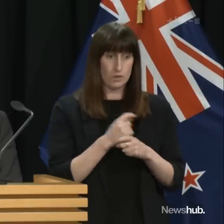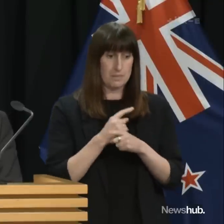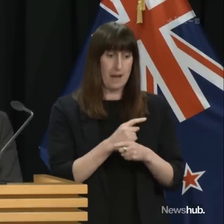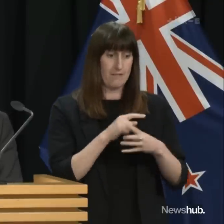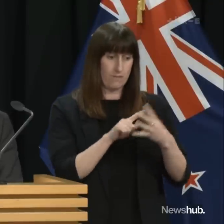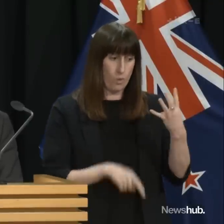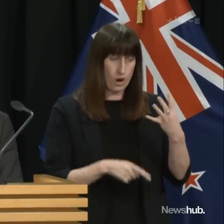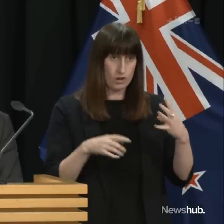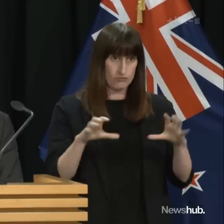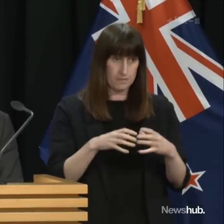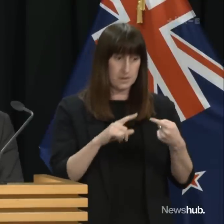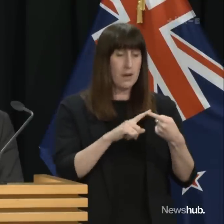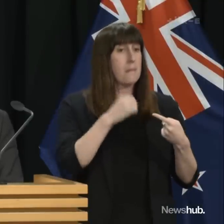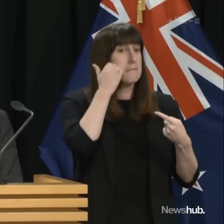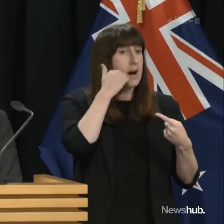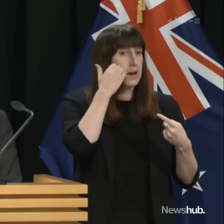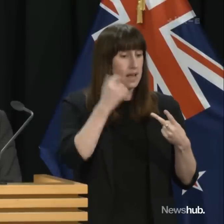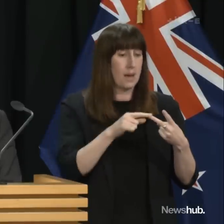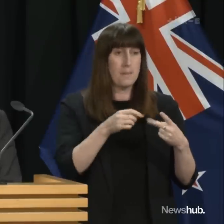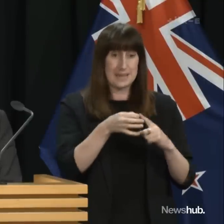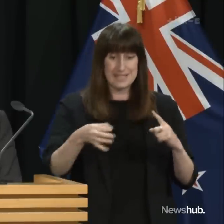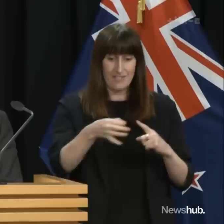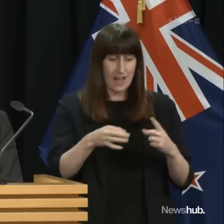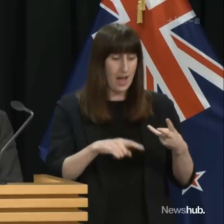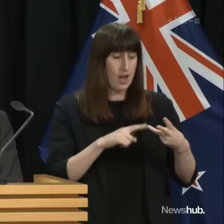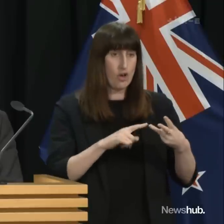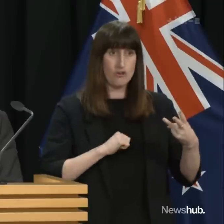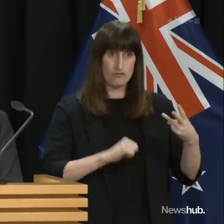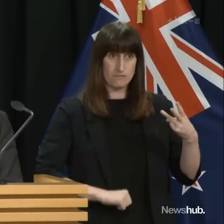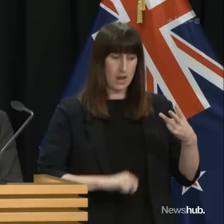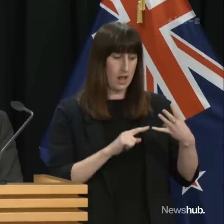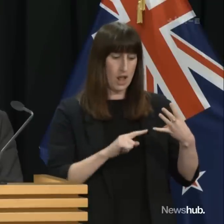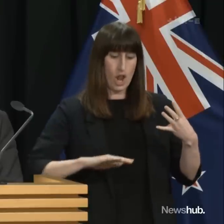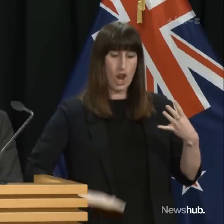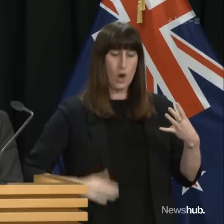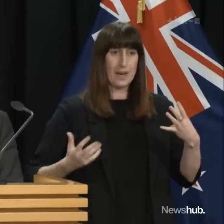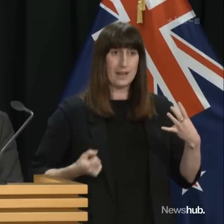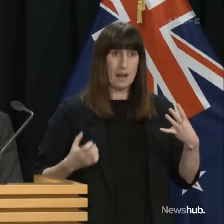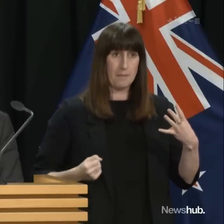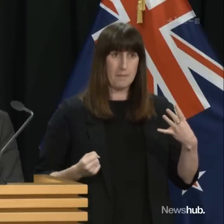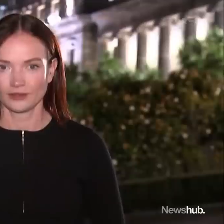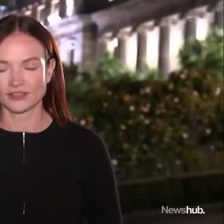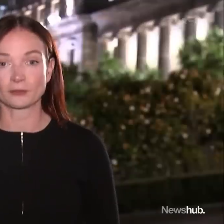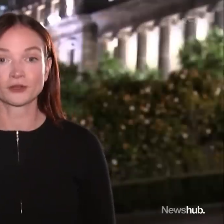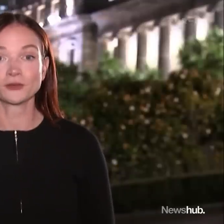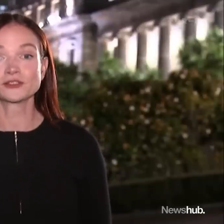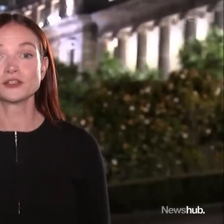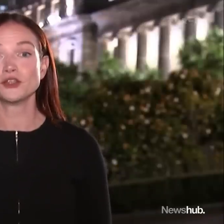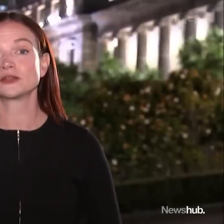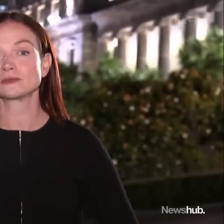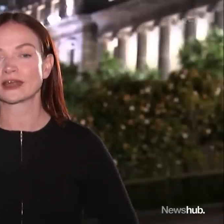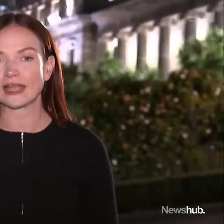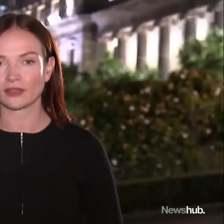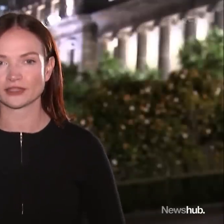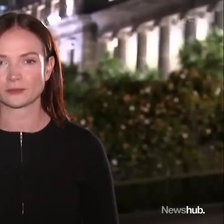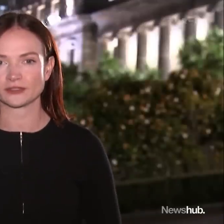Māori, Pacific, rural and low-income. Those who are raising concerns only tend to talk about Māori and Pacific people. New South put in calls to